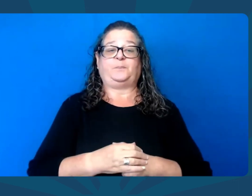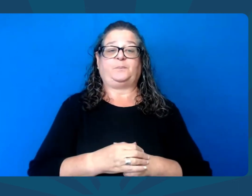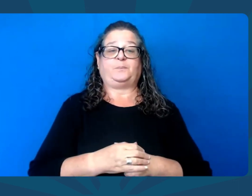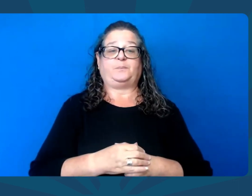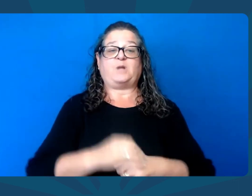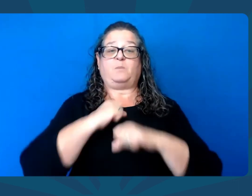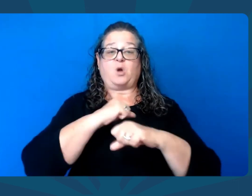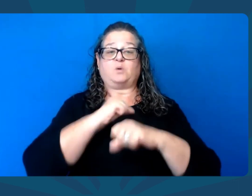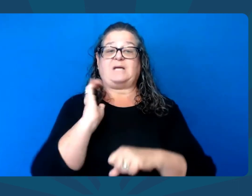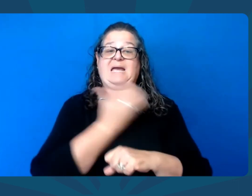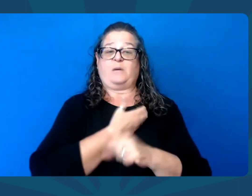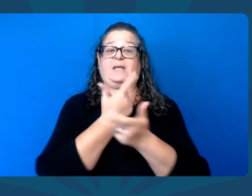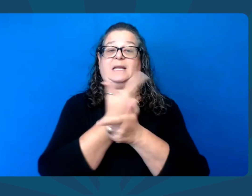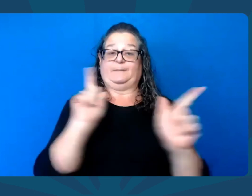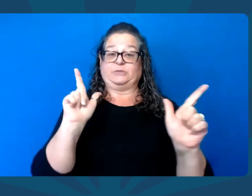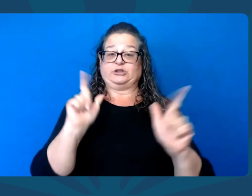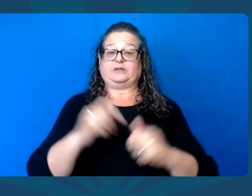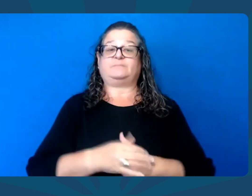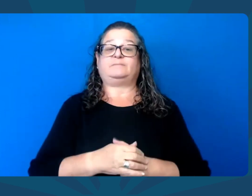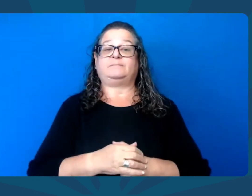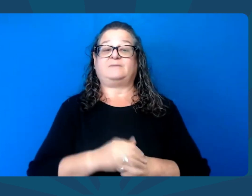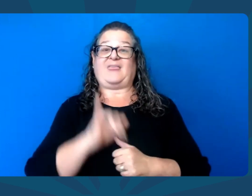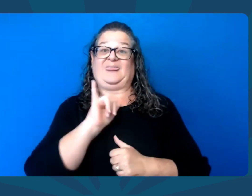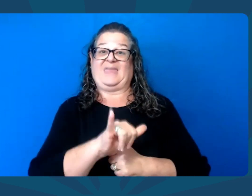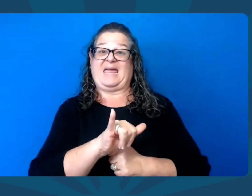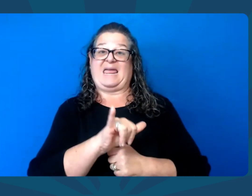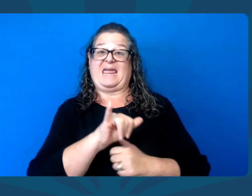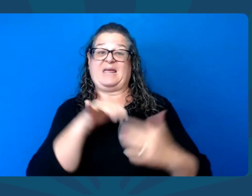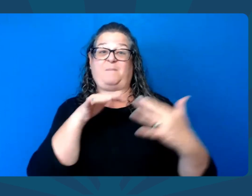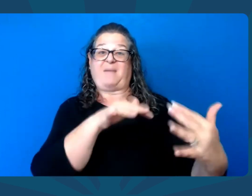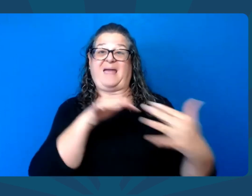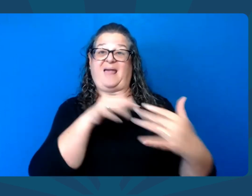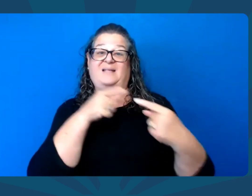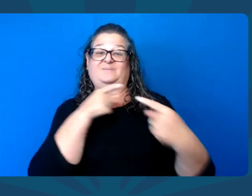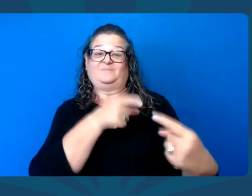Improving our health care systems, improving protecting our liberties.